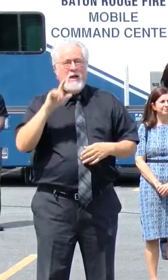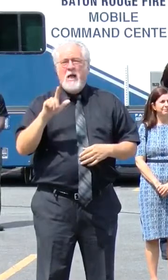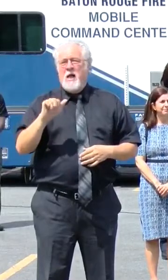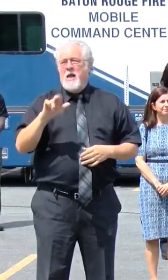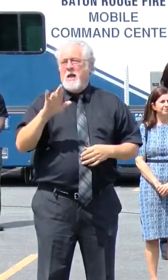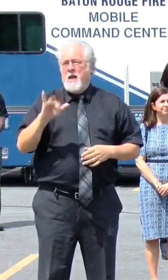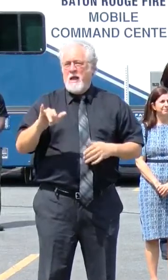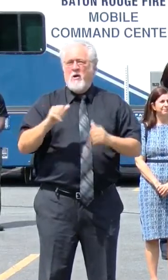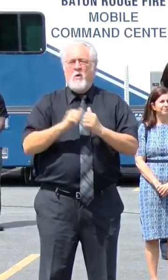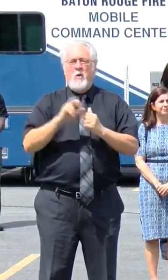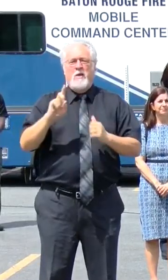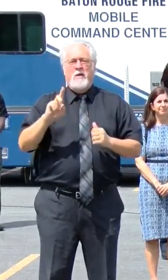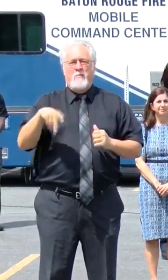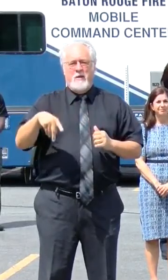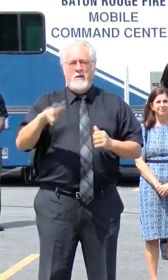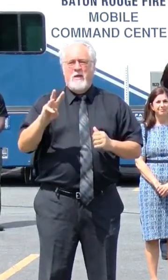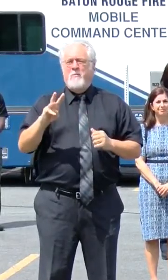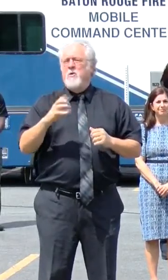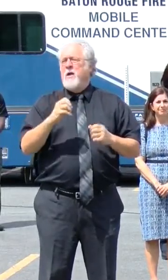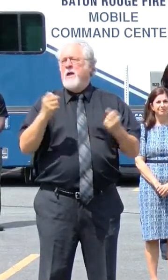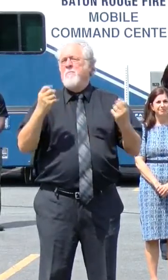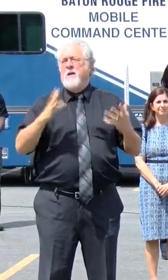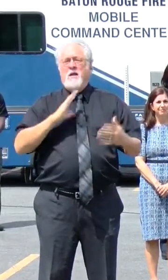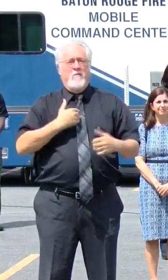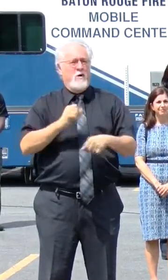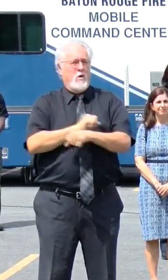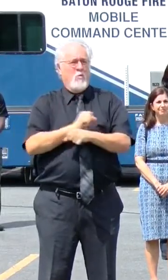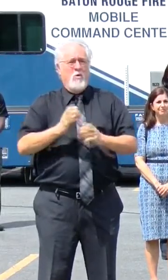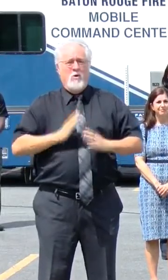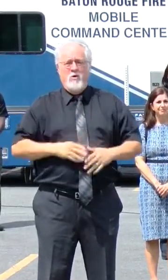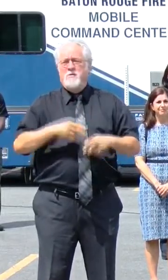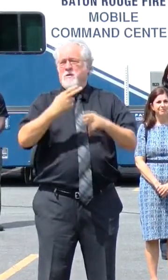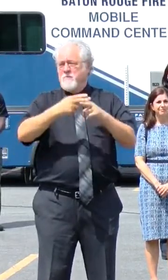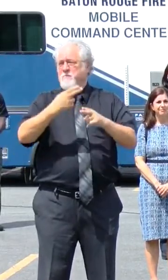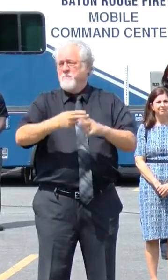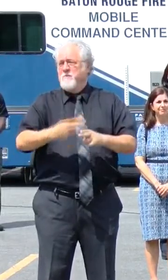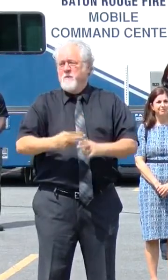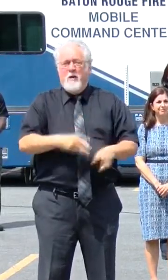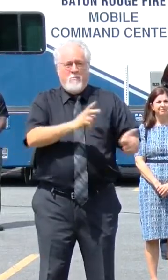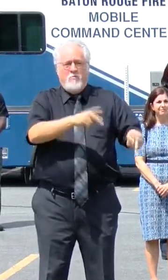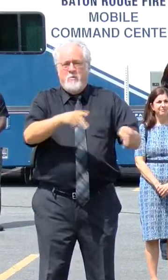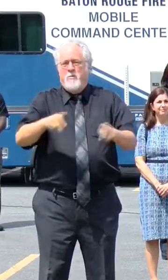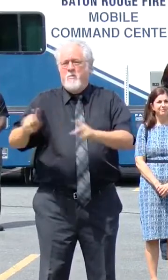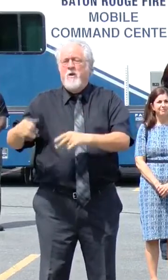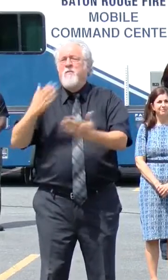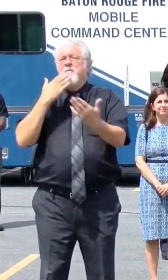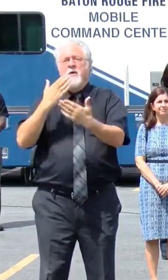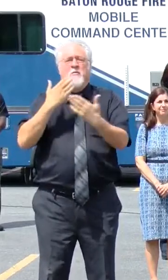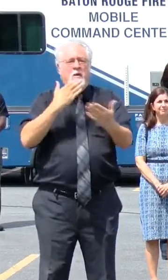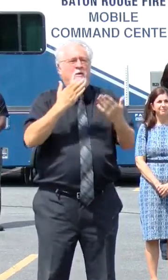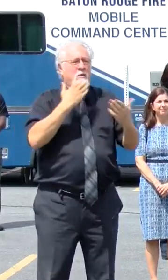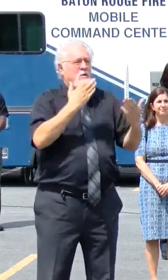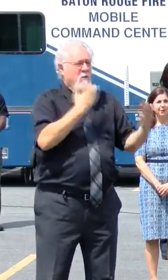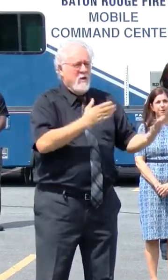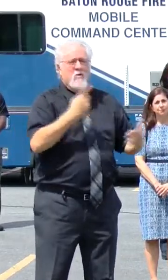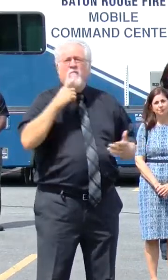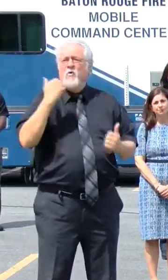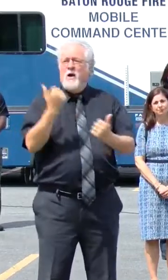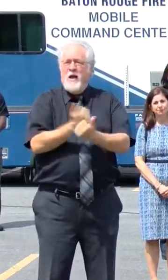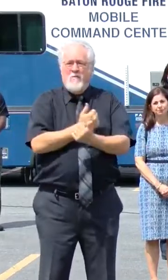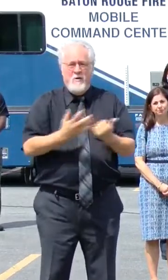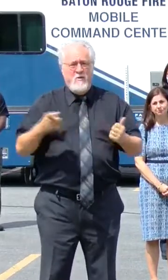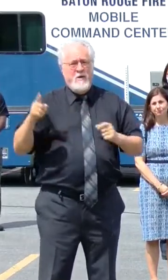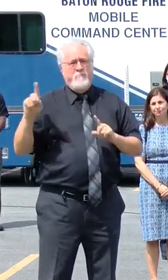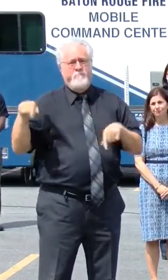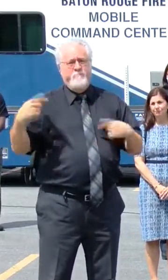with DPW, and so many of our workers, name by name, person by person. Thank you, thank you, thank you for everything